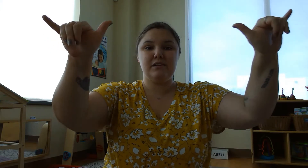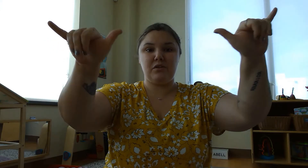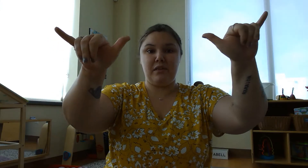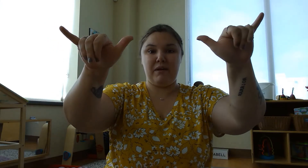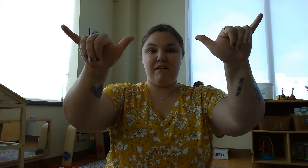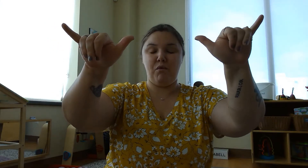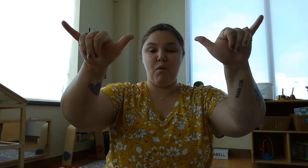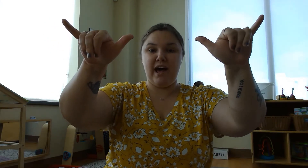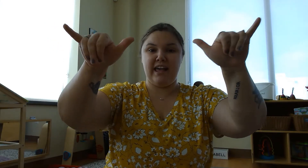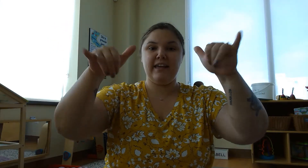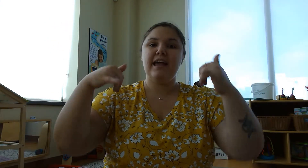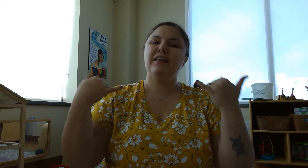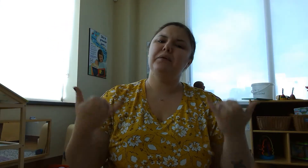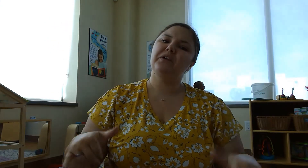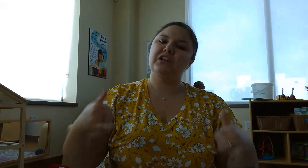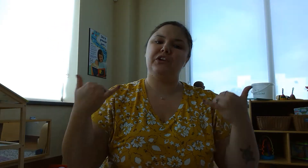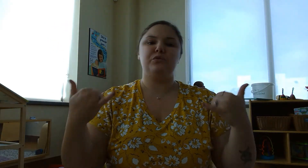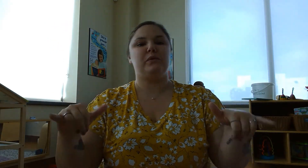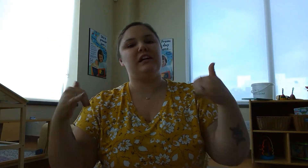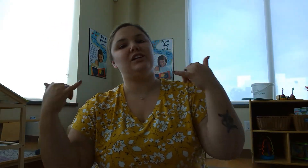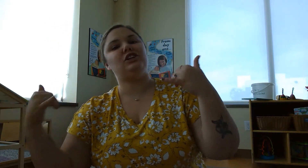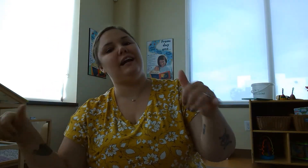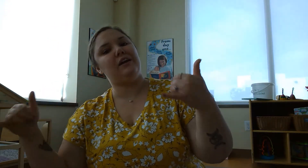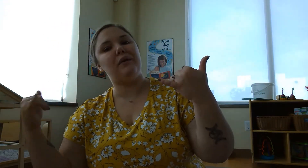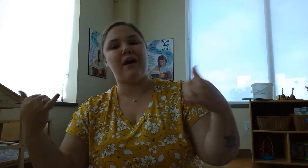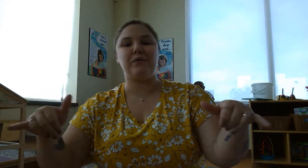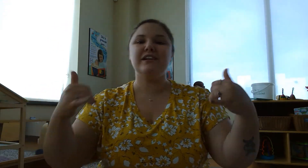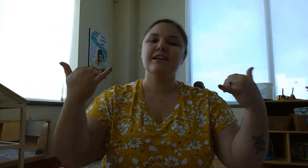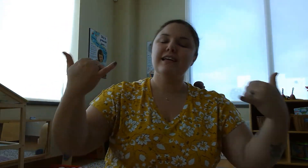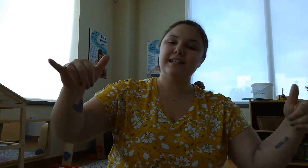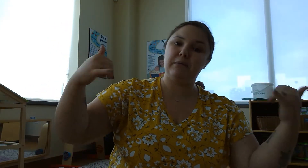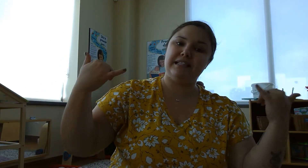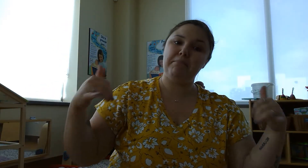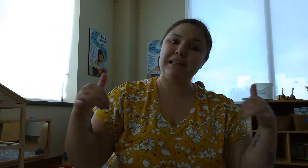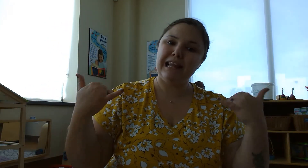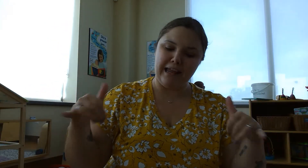So then we have a Y. Then what we're going to use, we're going to shake it around. That's how we say play.